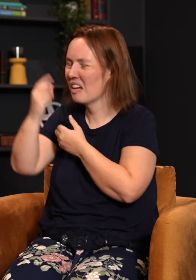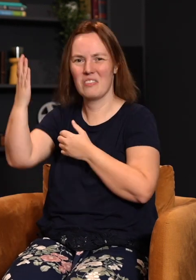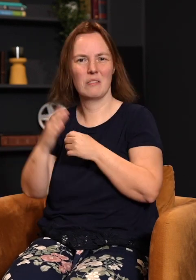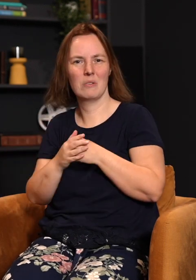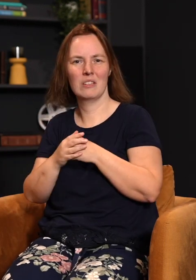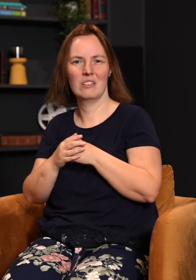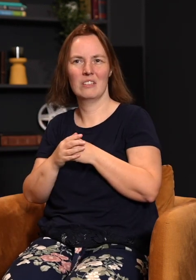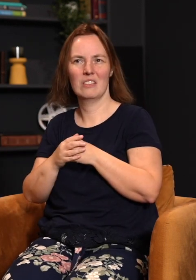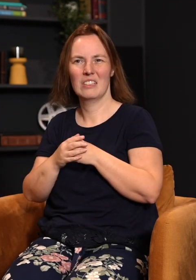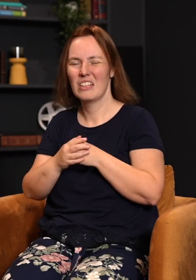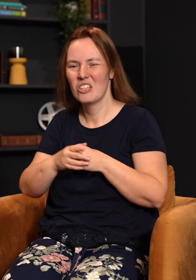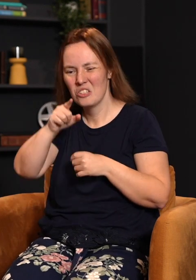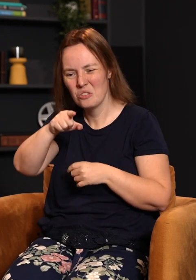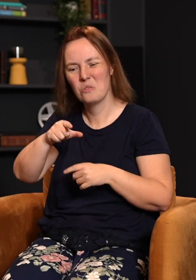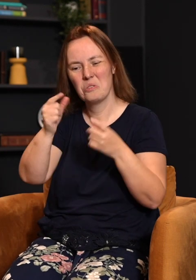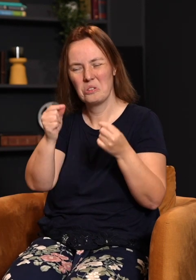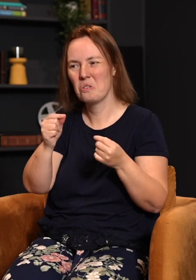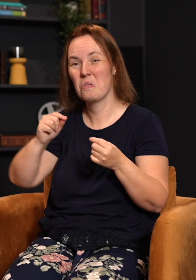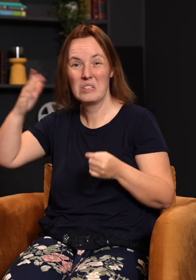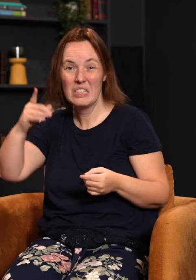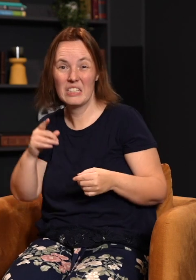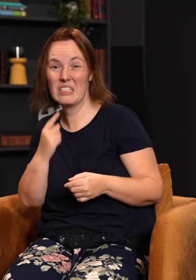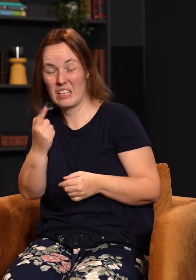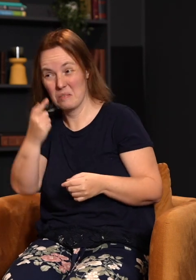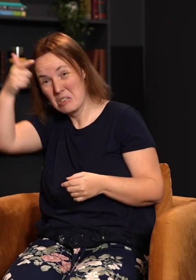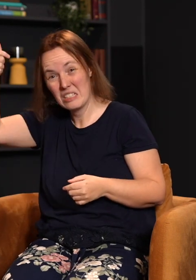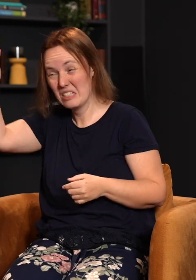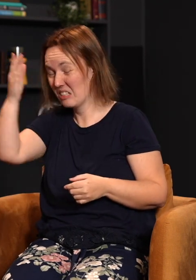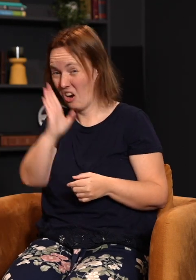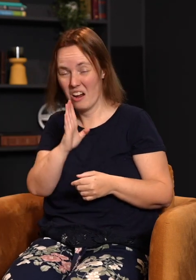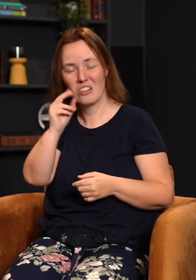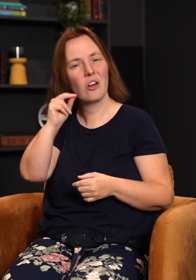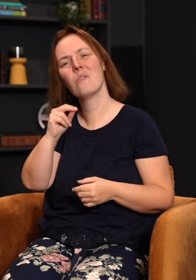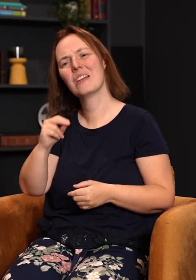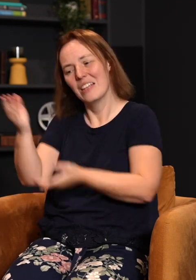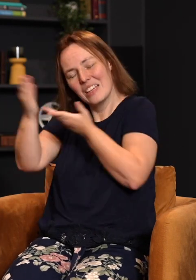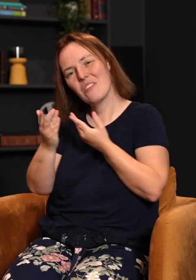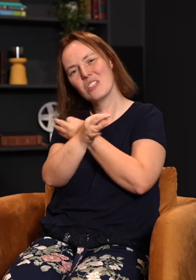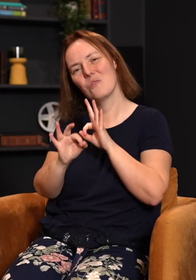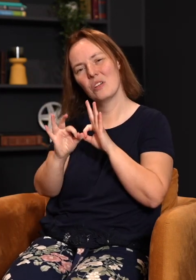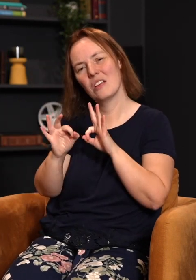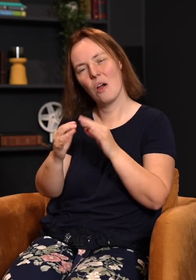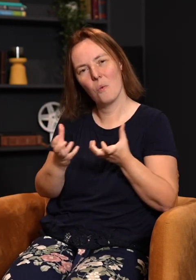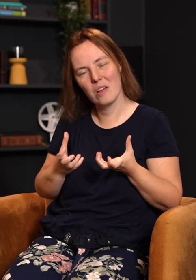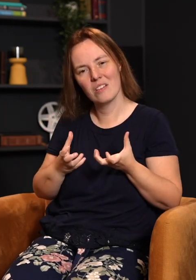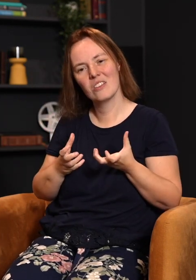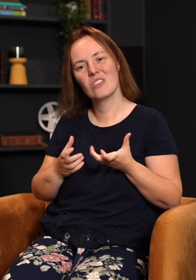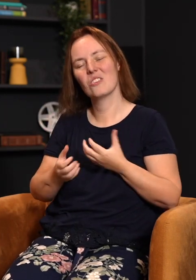have no choice. I'm God, you're not, you'll do what I say, but rather what he did, he gave us free will because he wants us to love him out